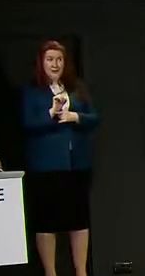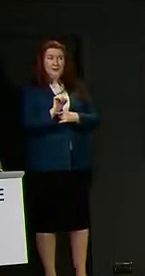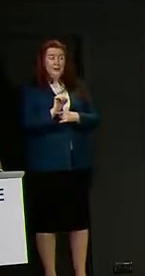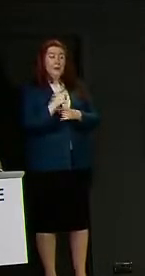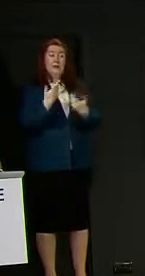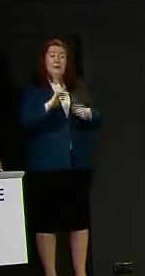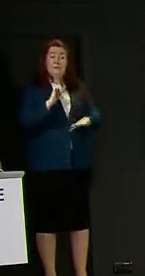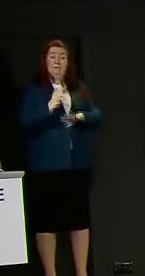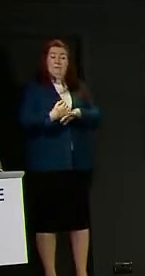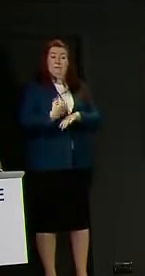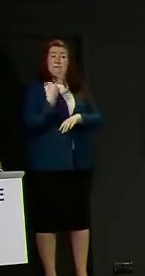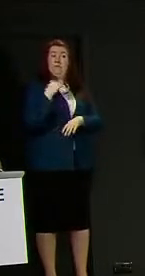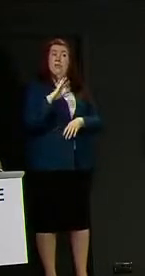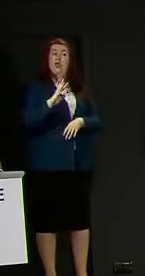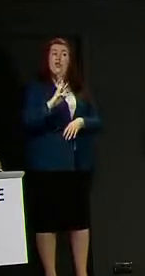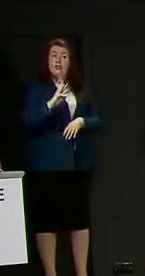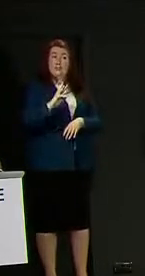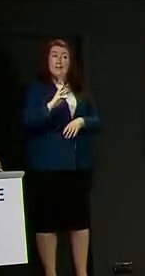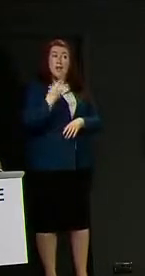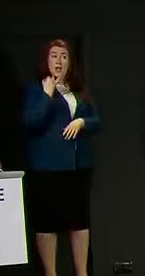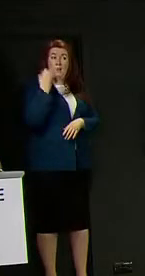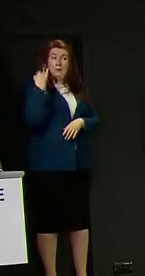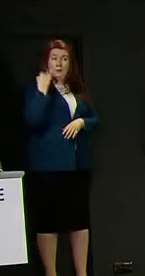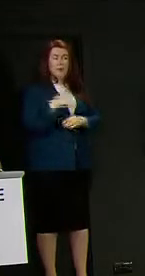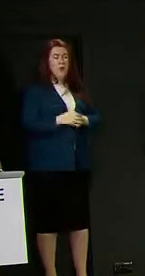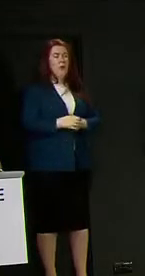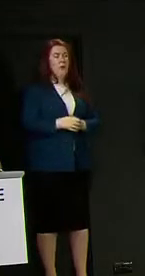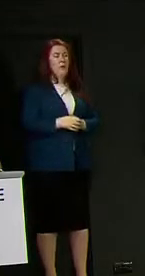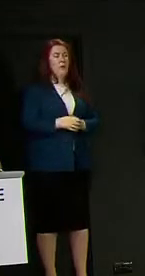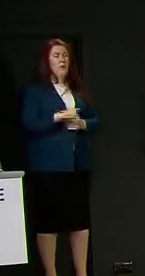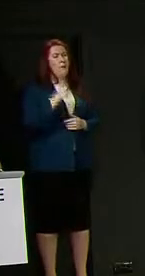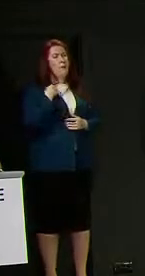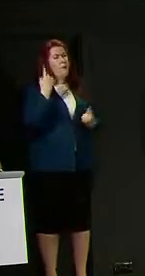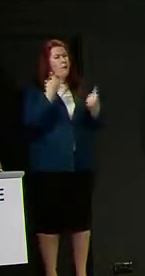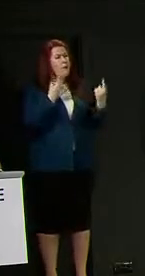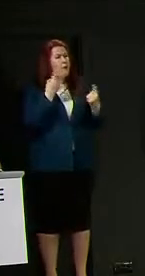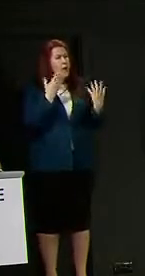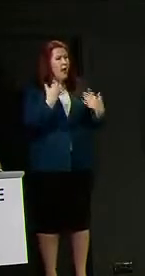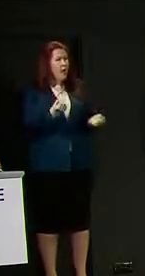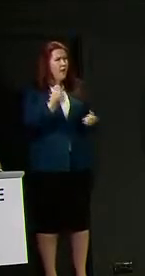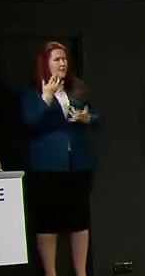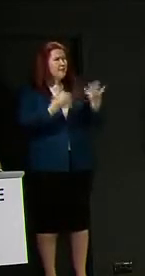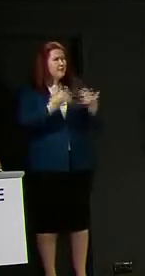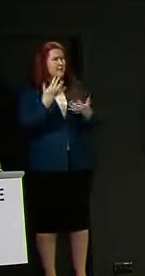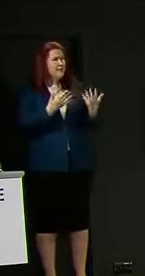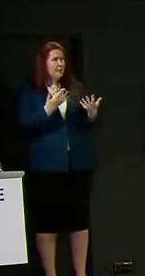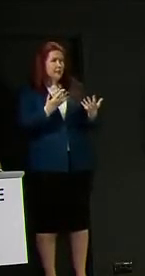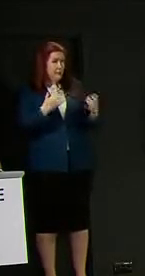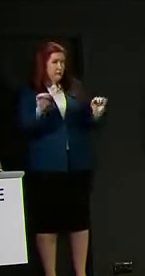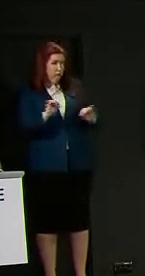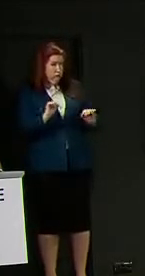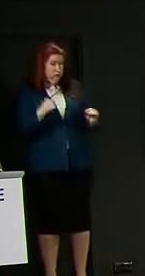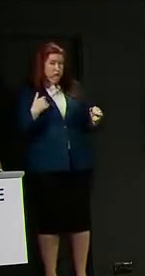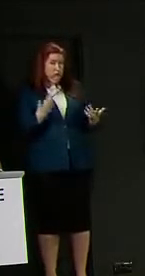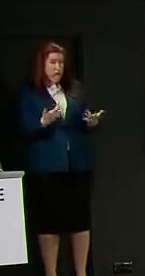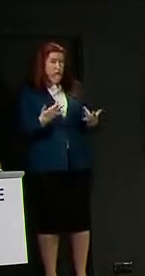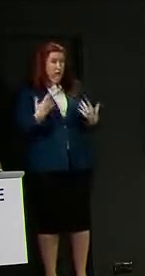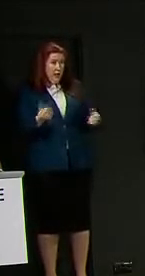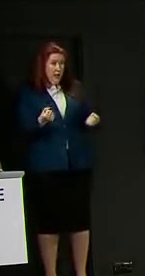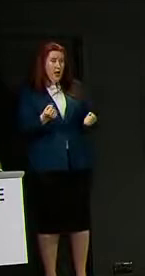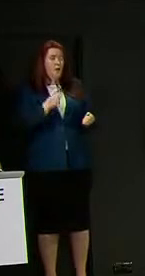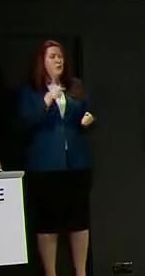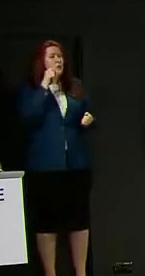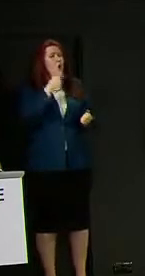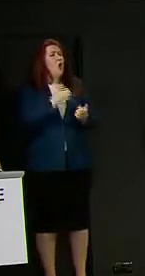running on Thursday of last week. And I was wondering if there were figures available as yet for how many